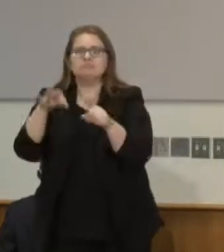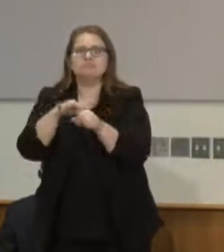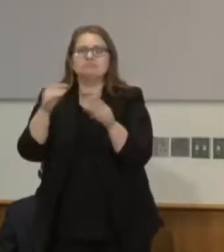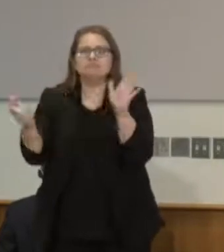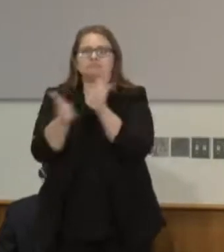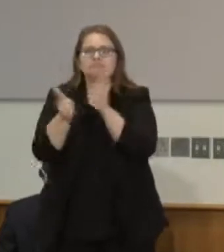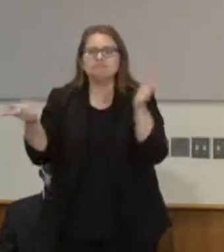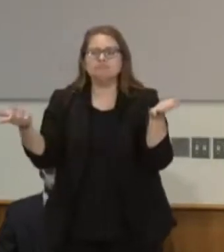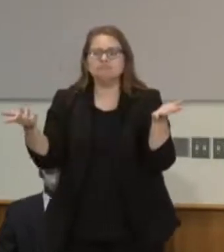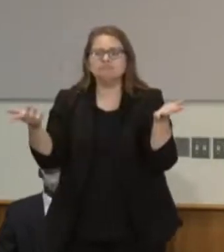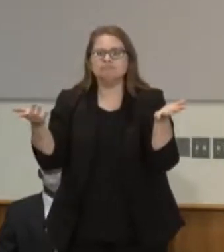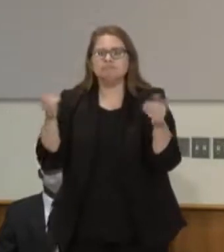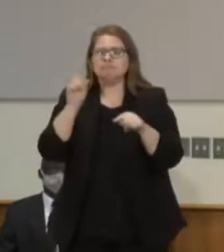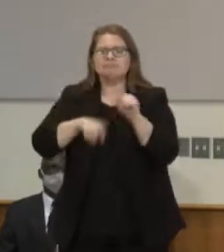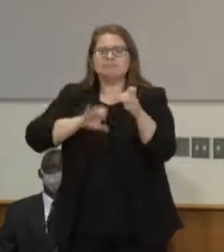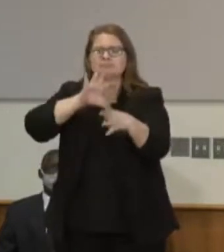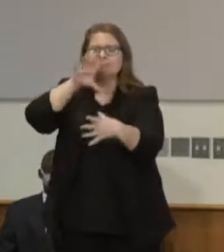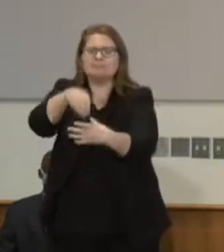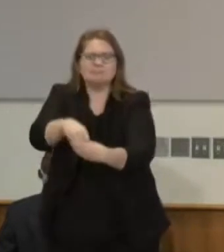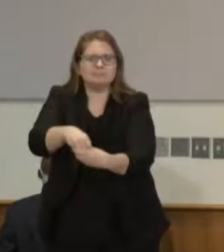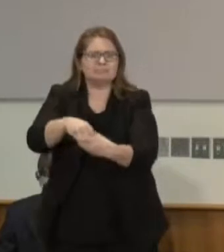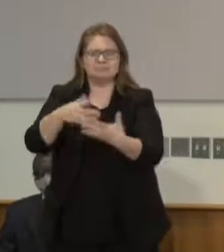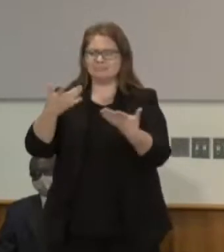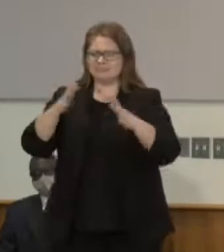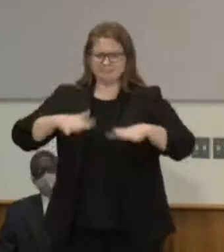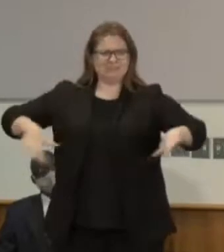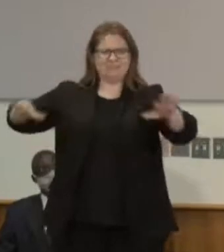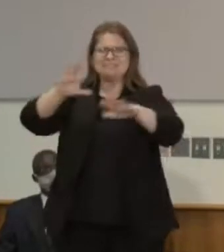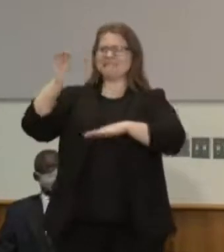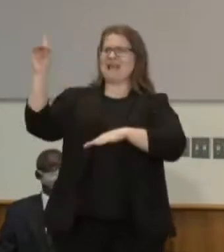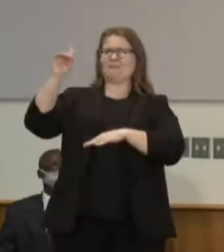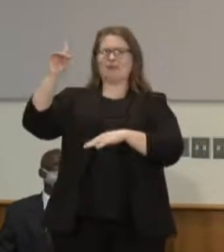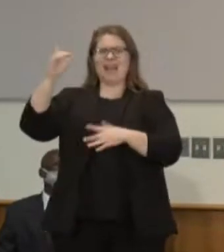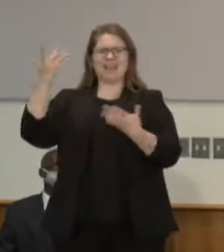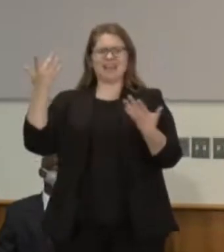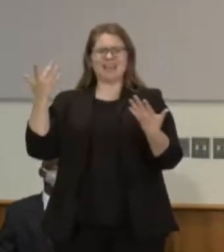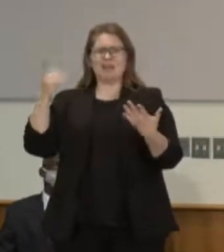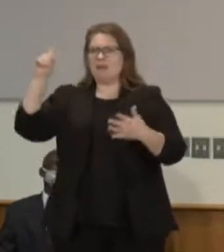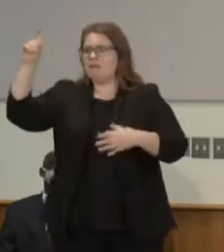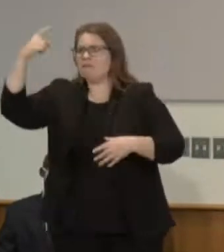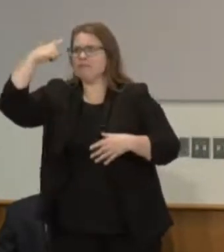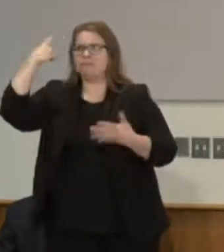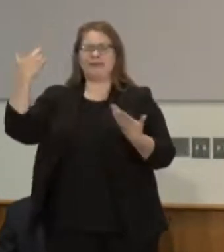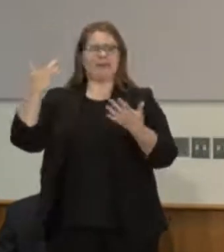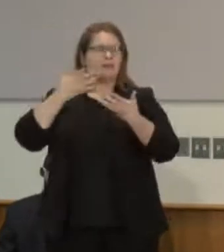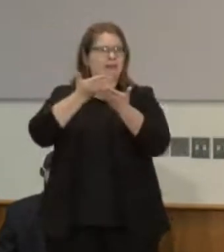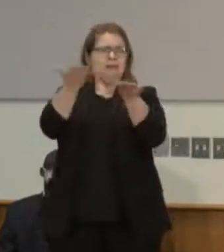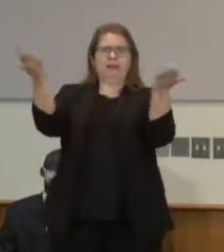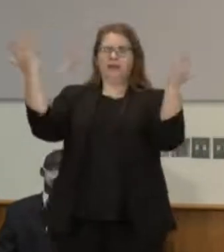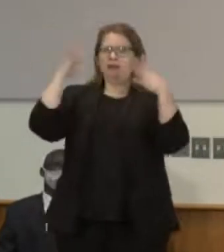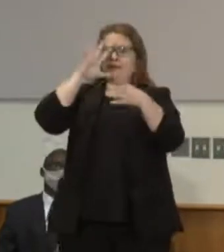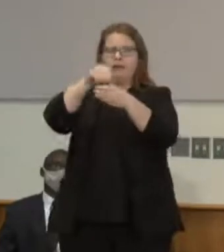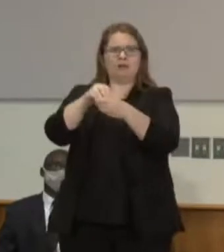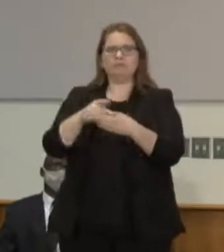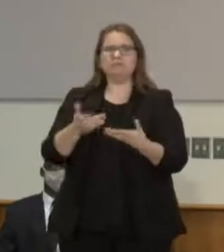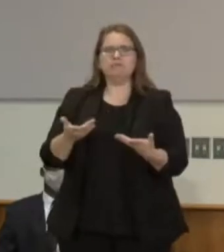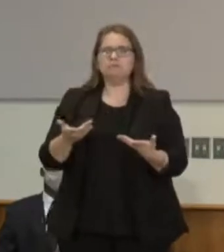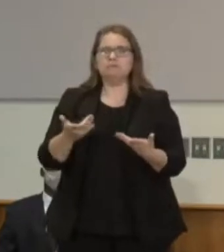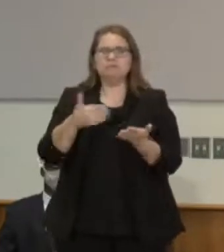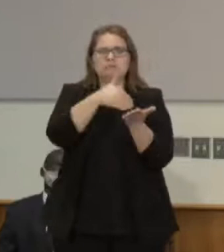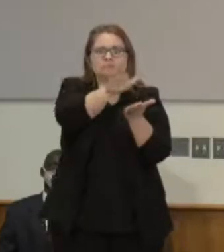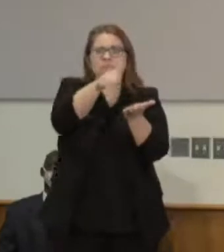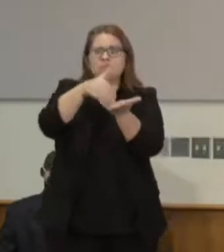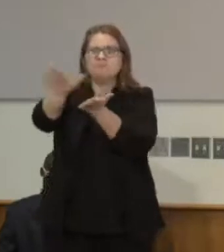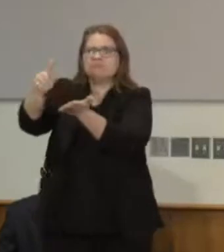the democracy that we're building they don't get to be part of government and so I've heard from folks asking